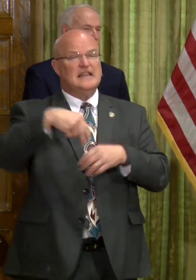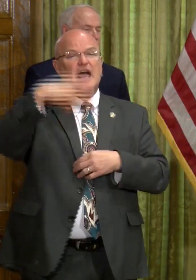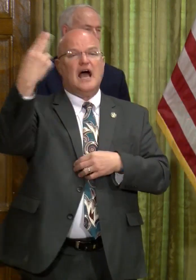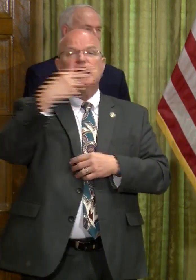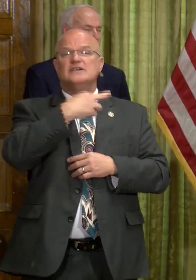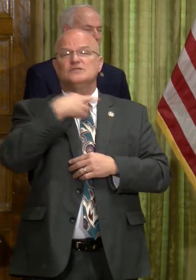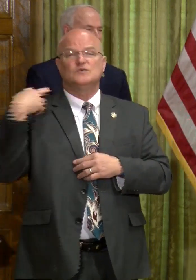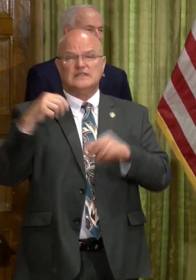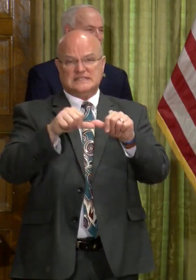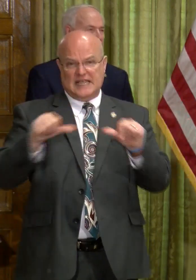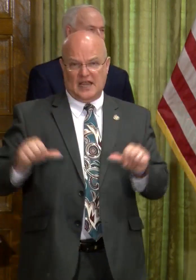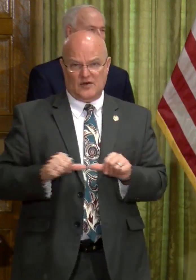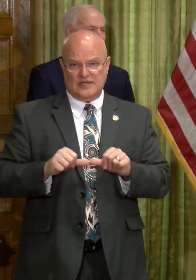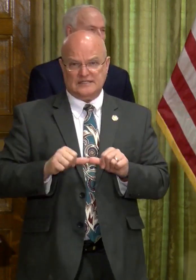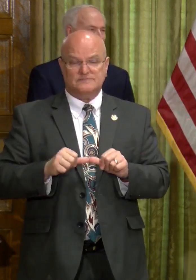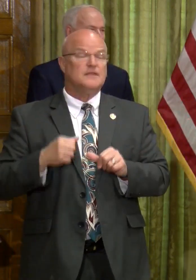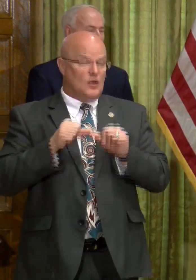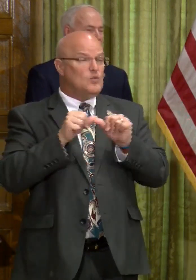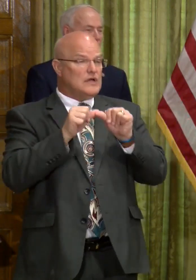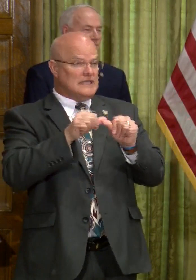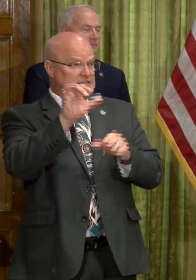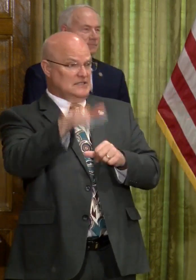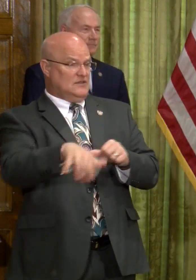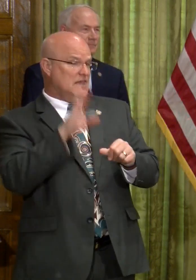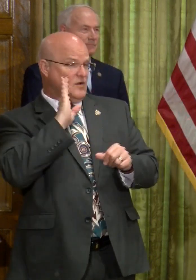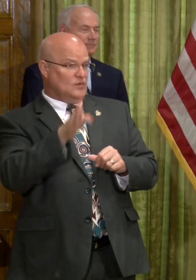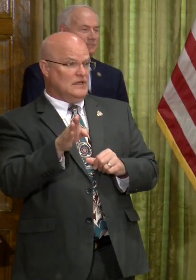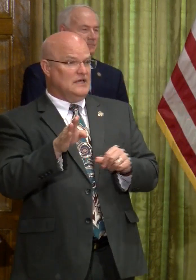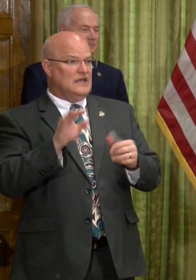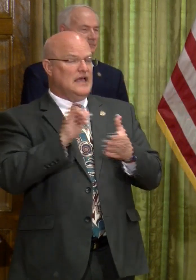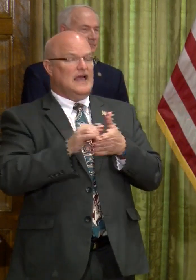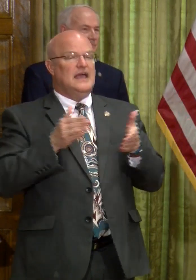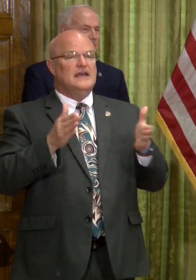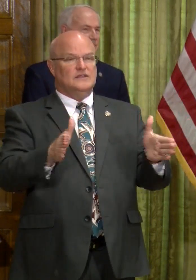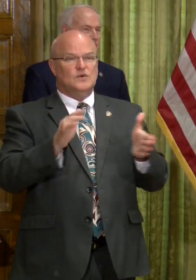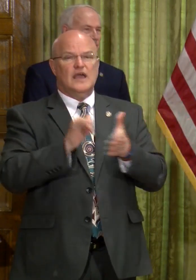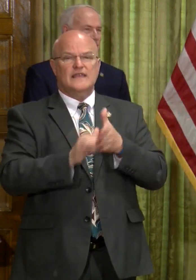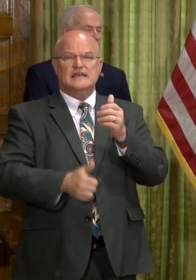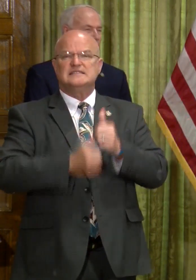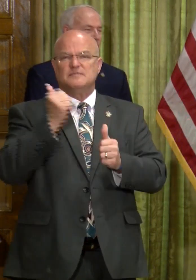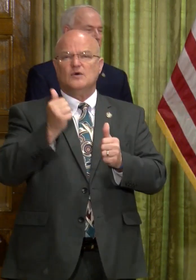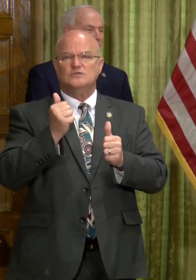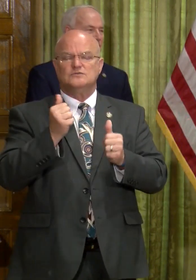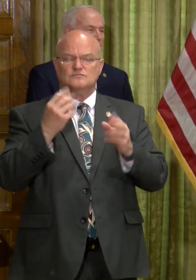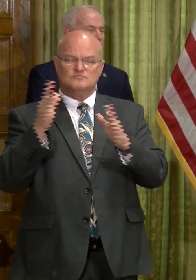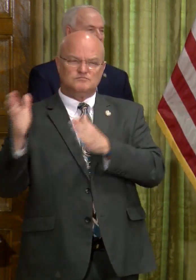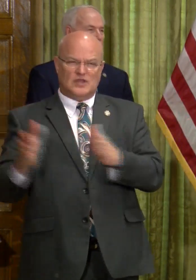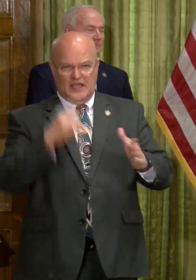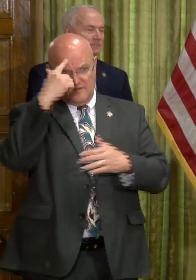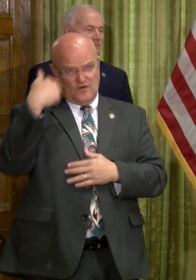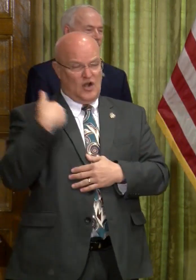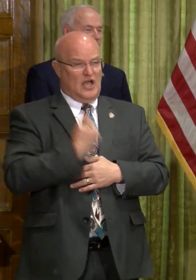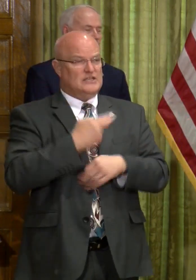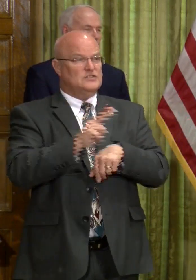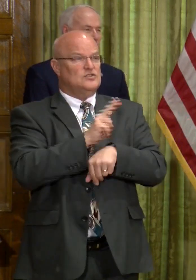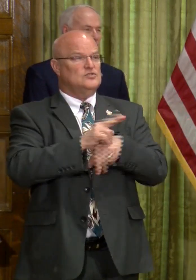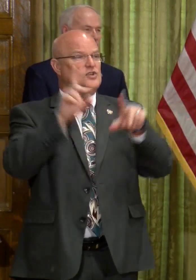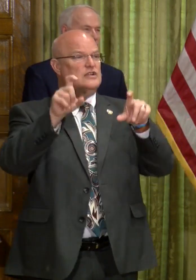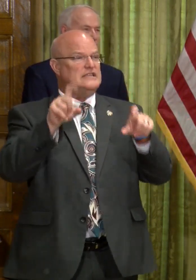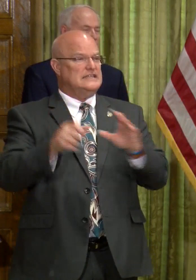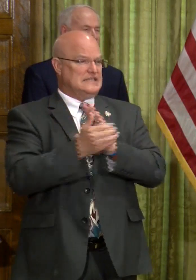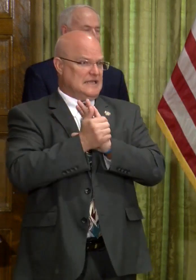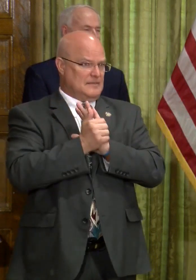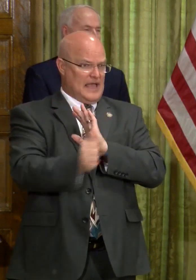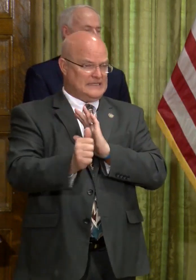highest-risk settings, and we'll continue to do that. That's the way it's most strategic for us to use our testing